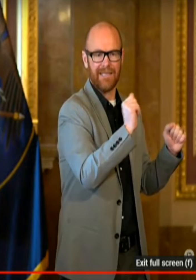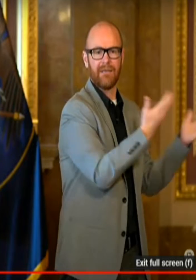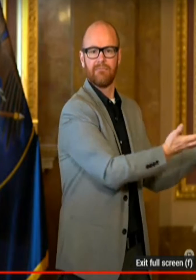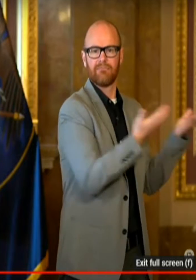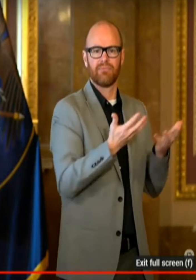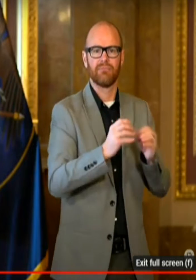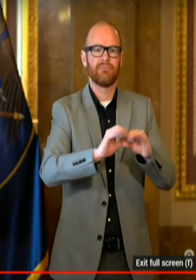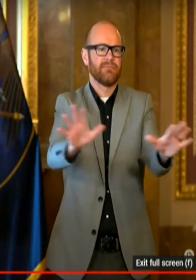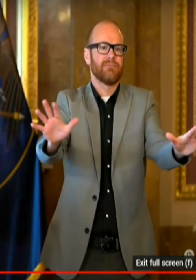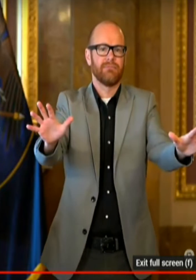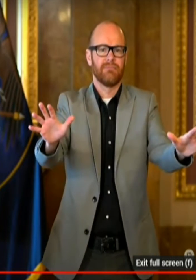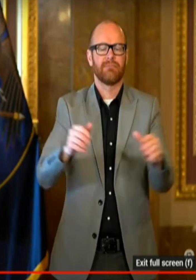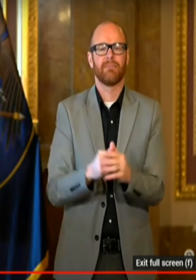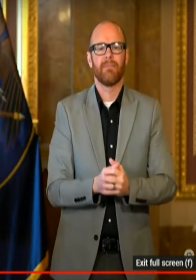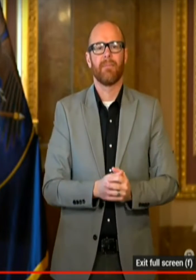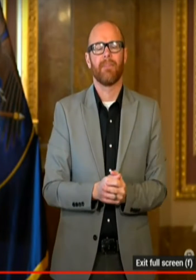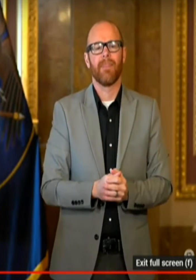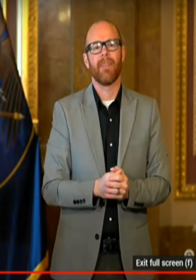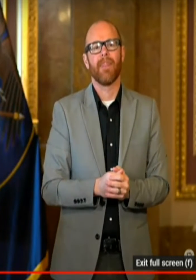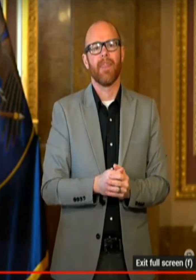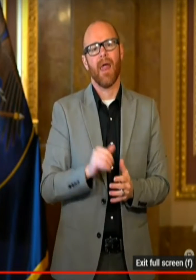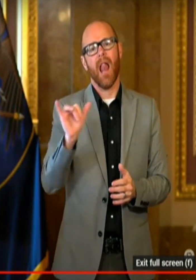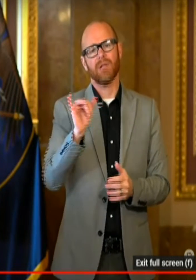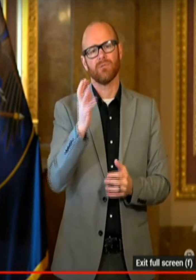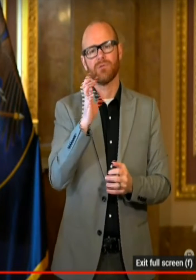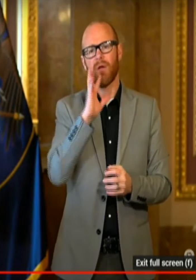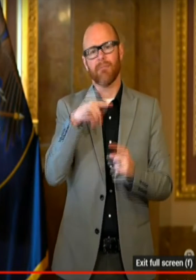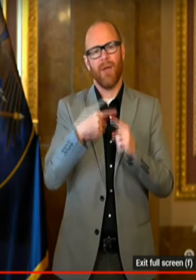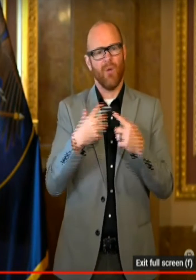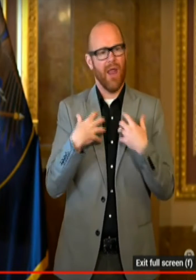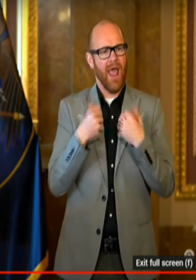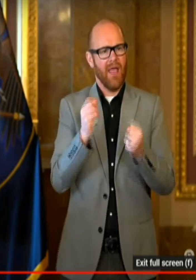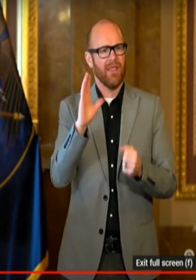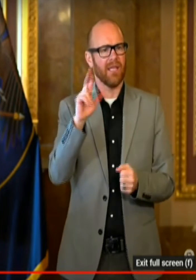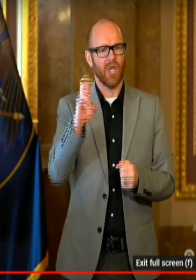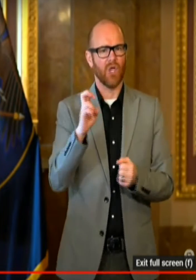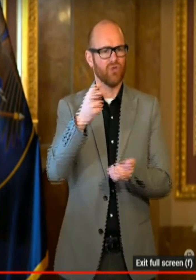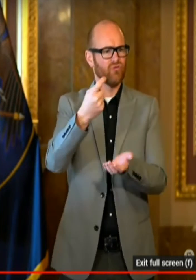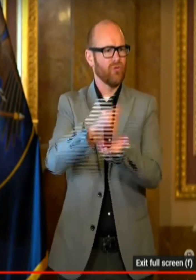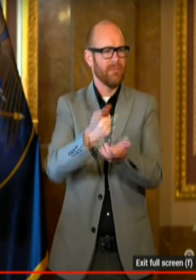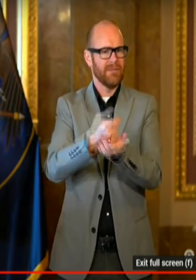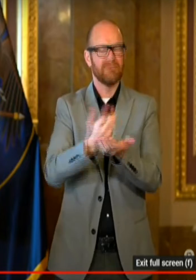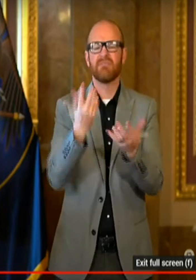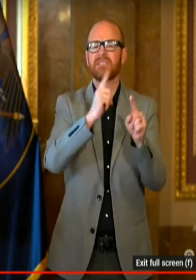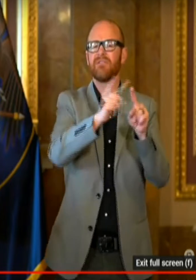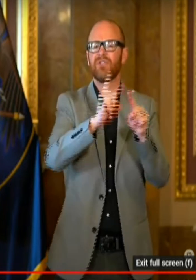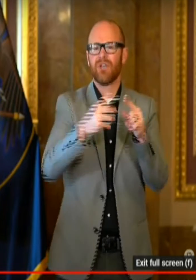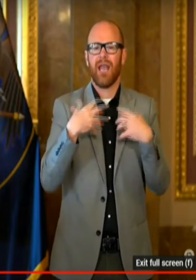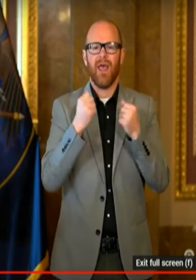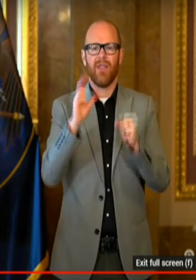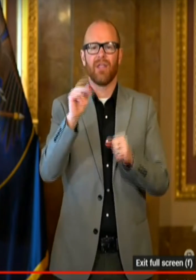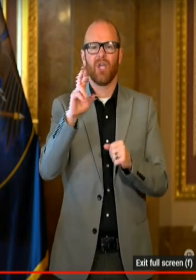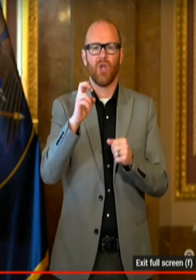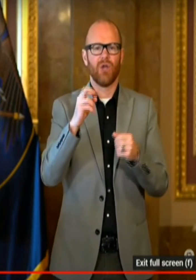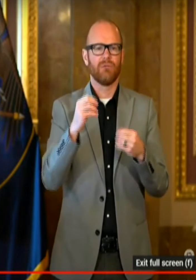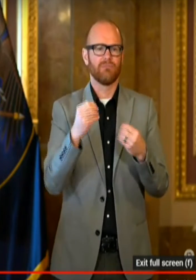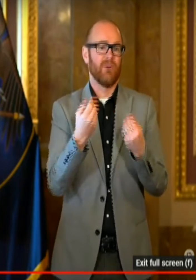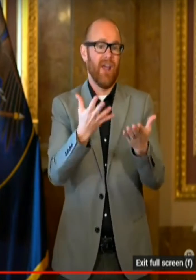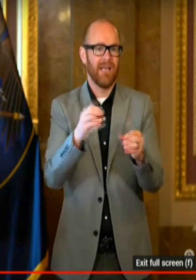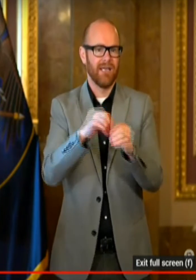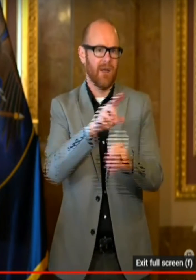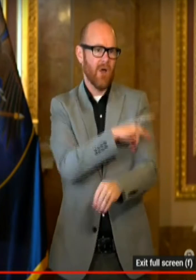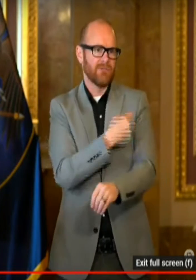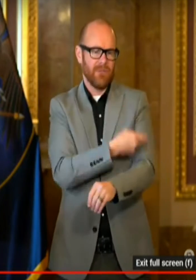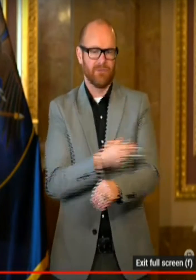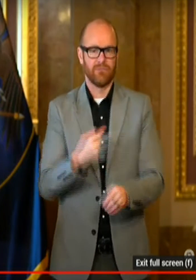Lastly, I'll just talk about healthcare and the treatments that have been provided through healthcare. We have been supporting the hospitals